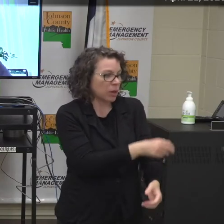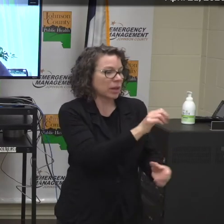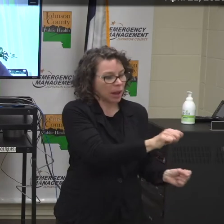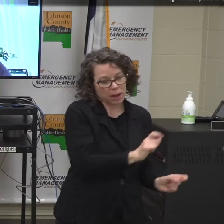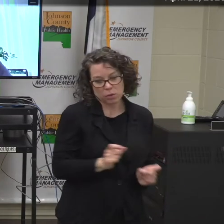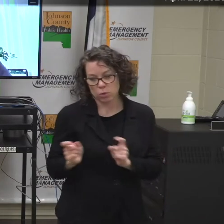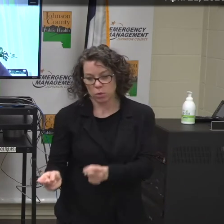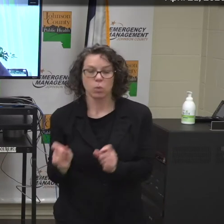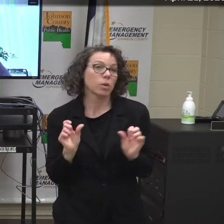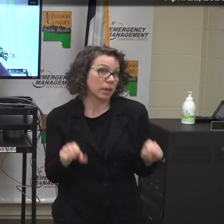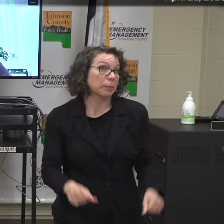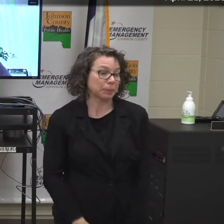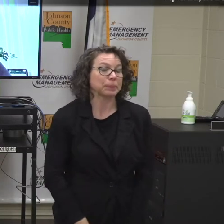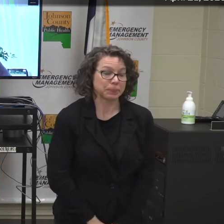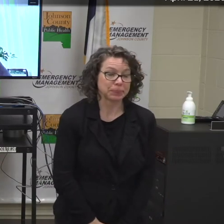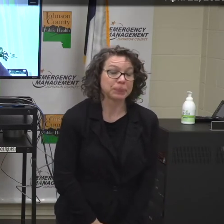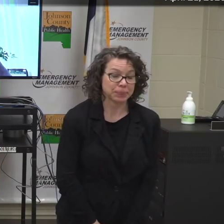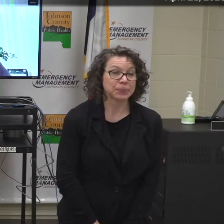to donate the plasma.